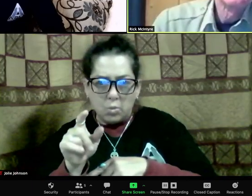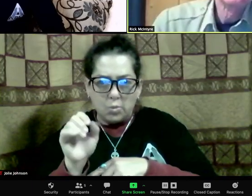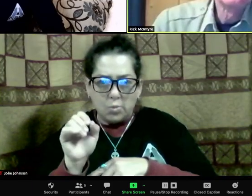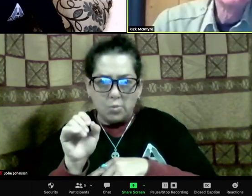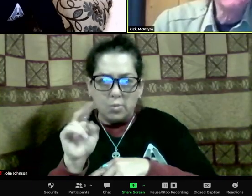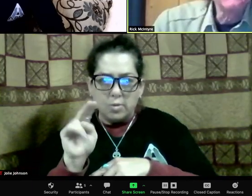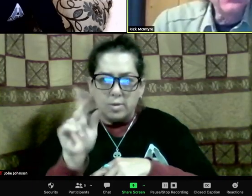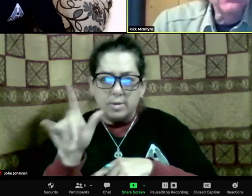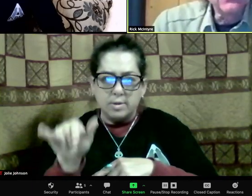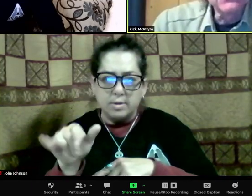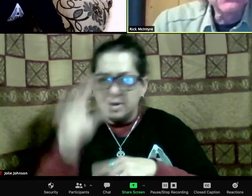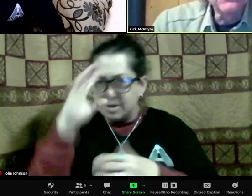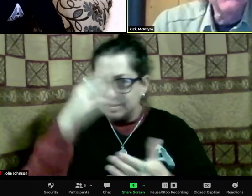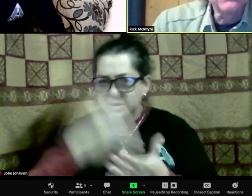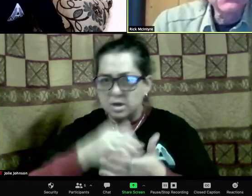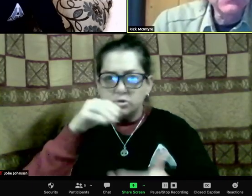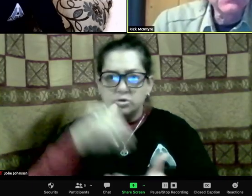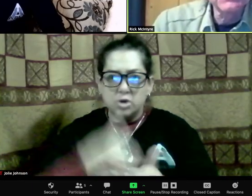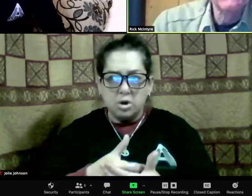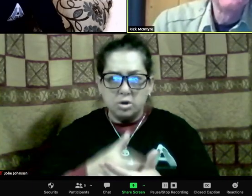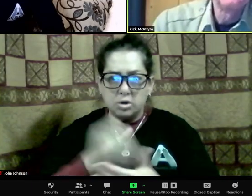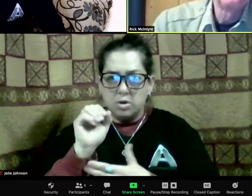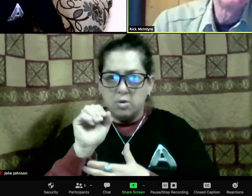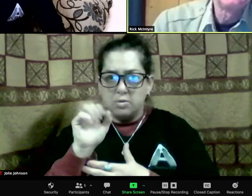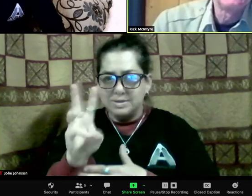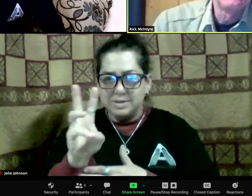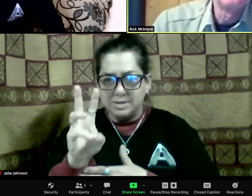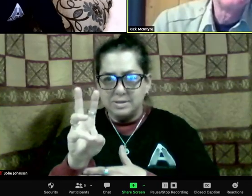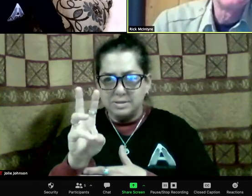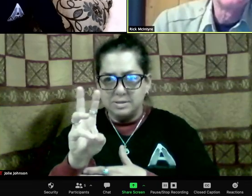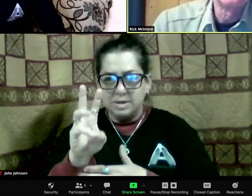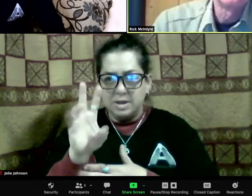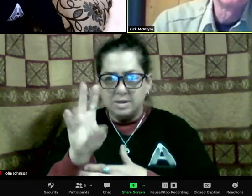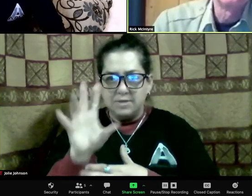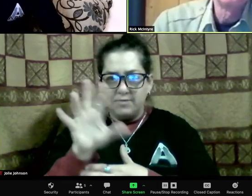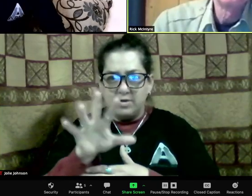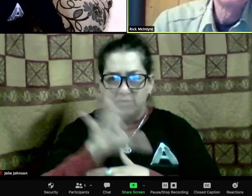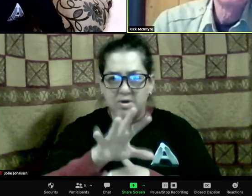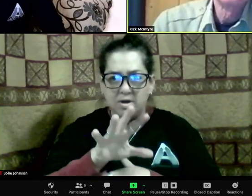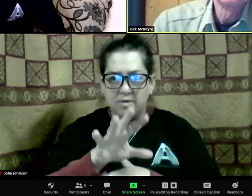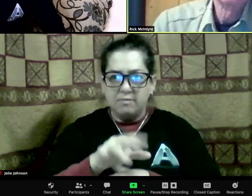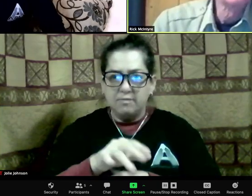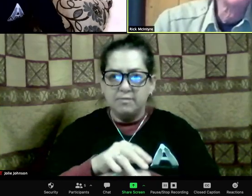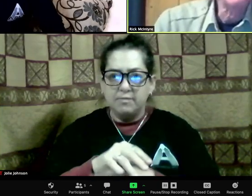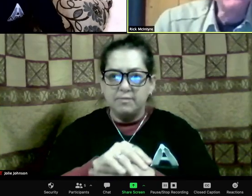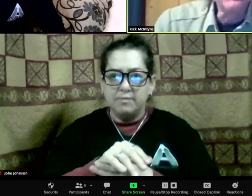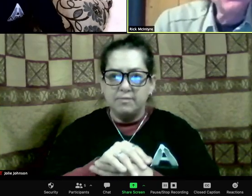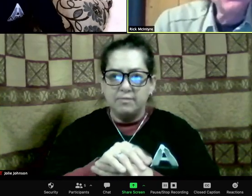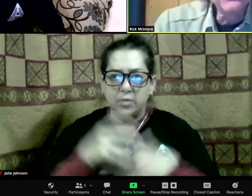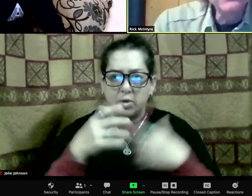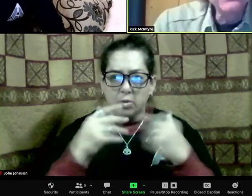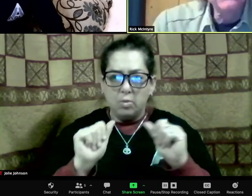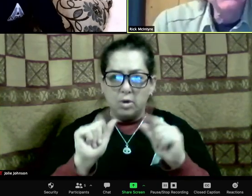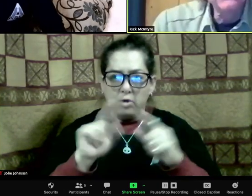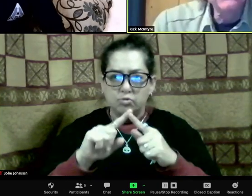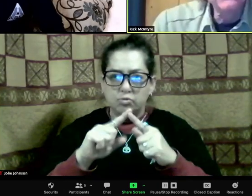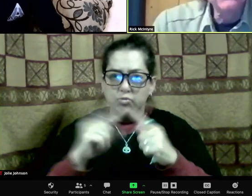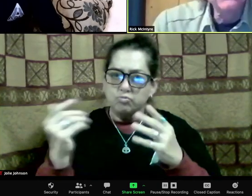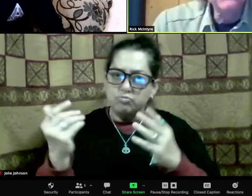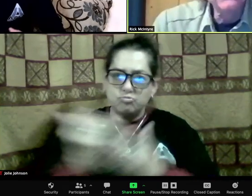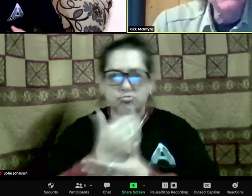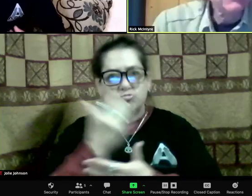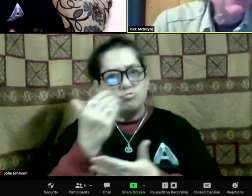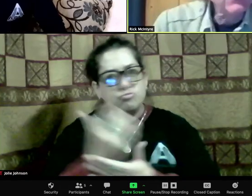many daughters after the death of 06. And she had a difficult relationship with an